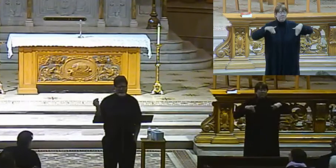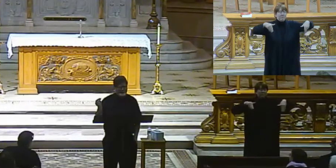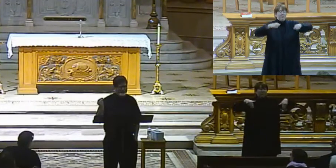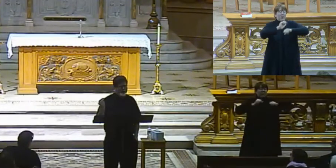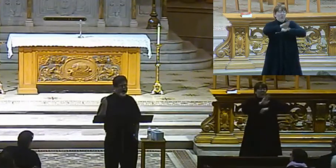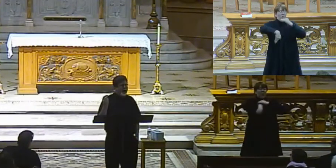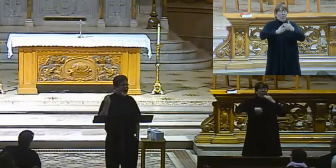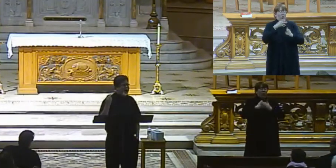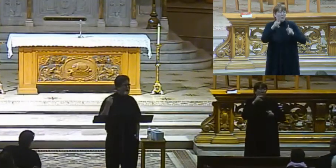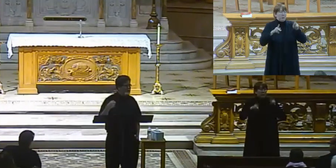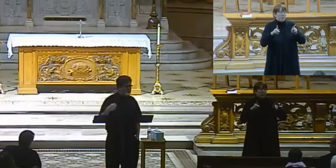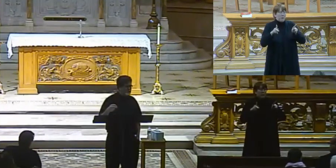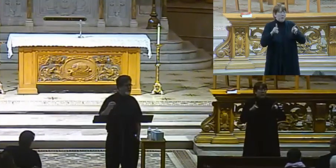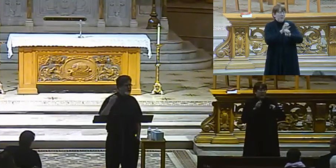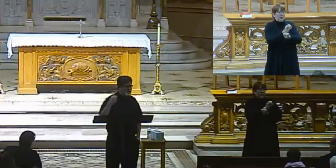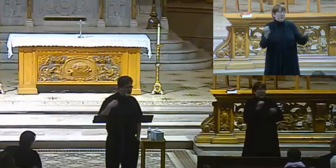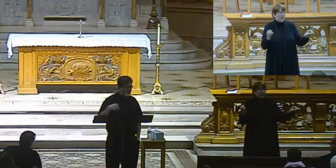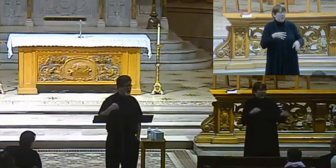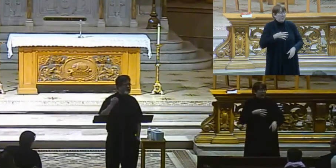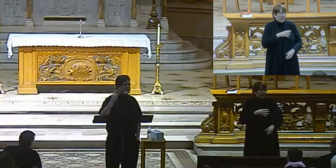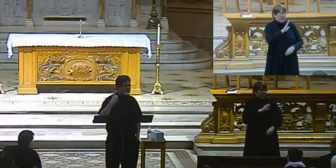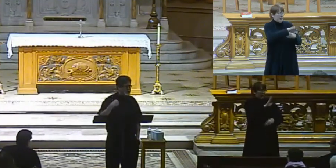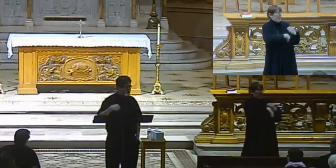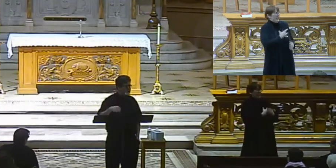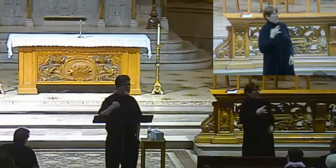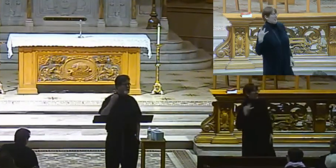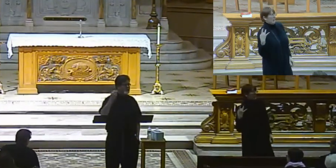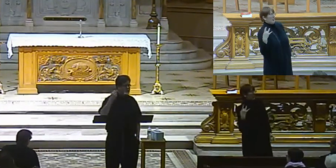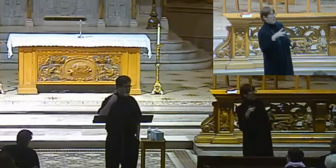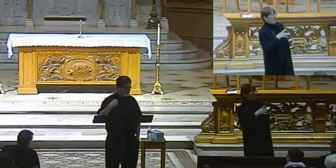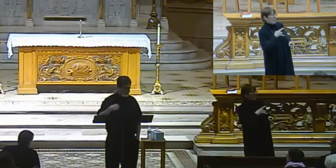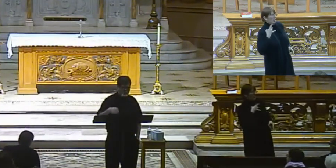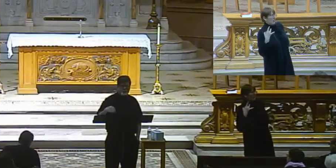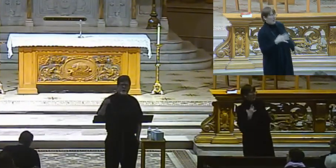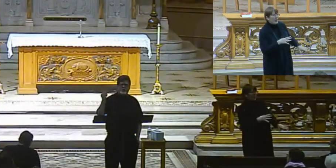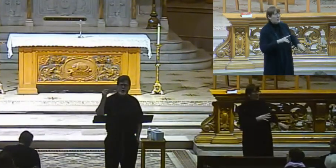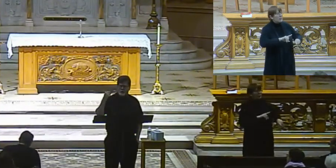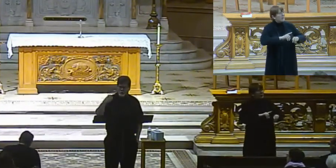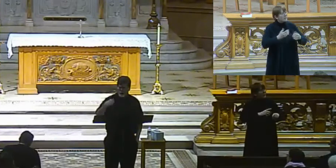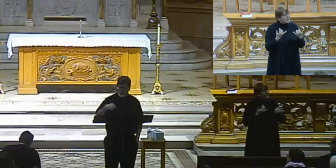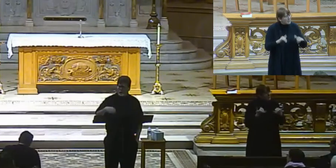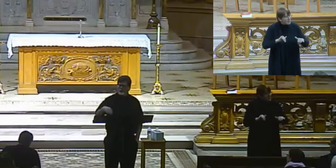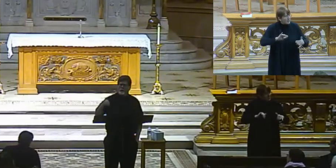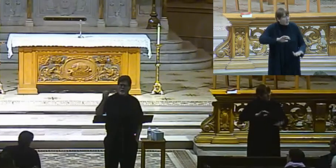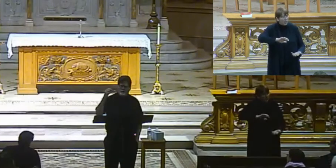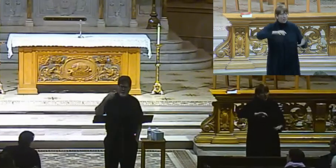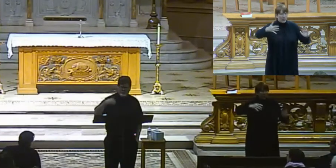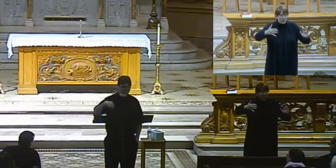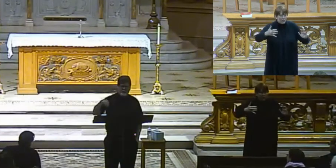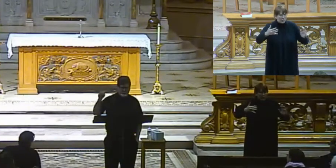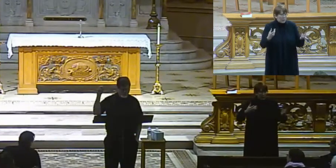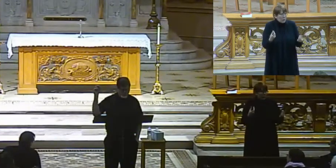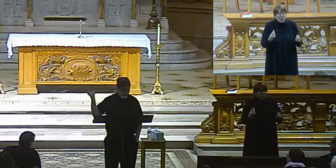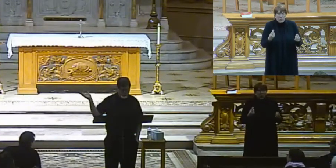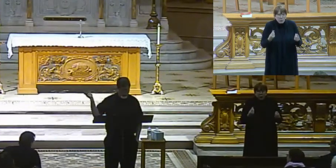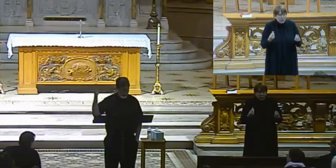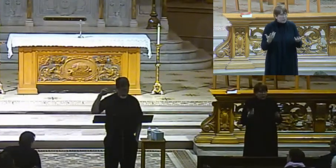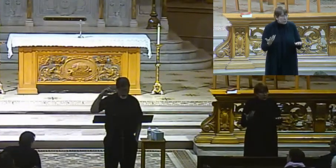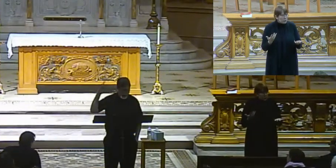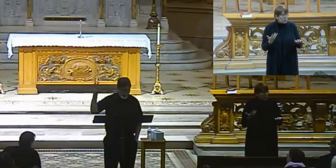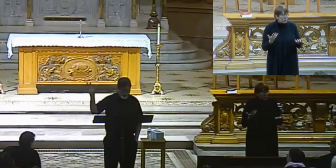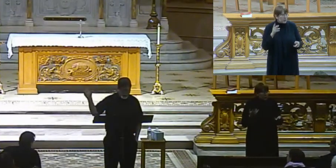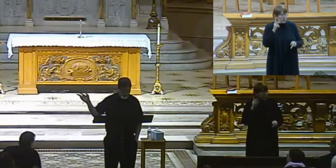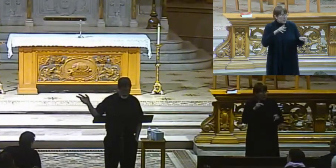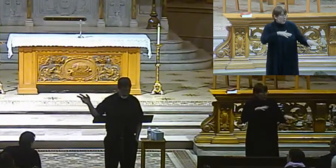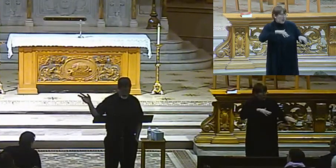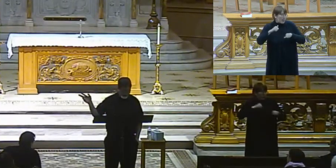so, but that still creates disunity within the parish. What do we do? What do we do? You have people leaving the parishes